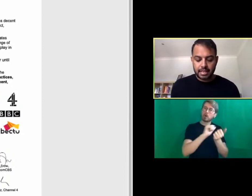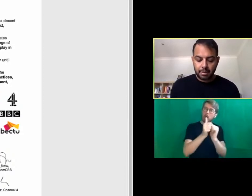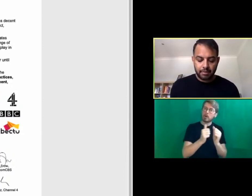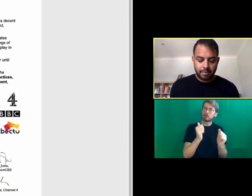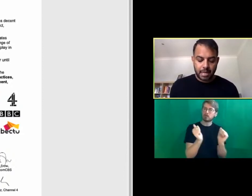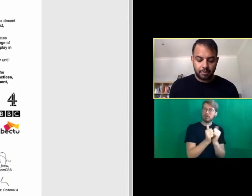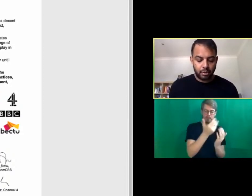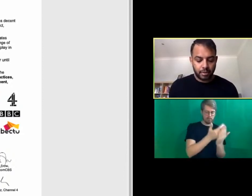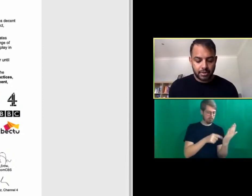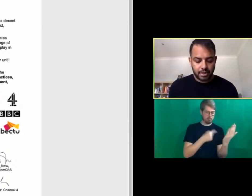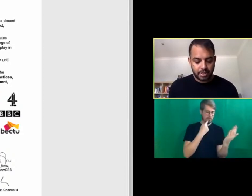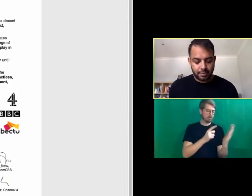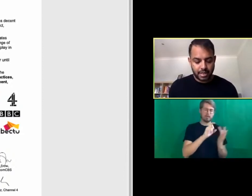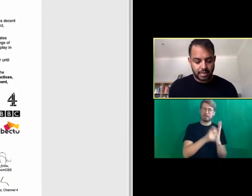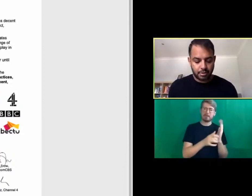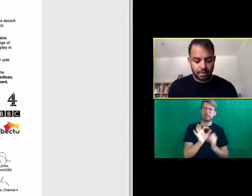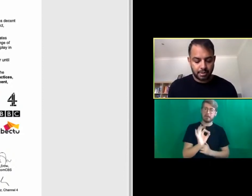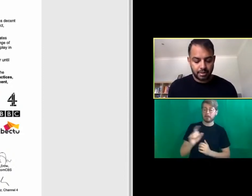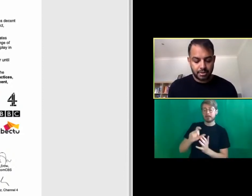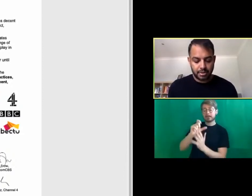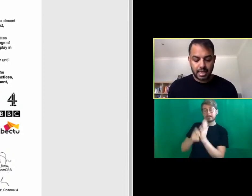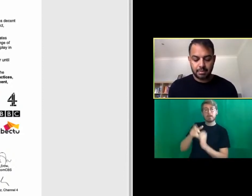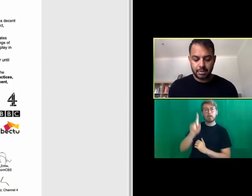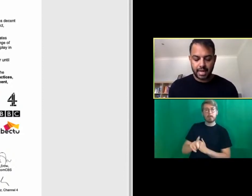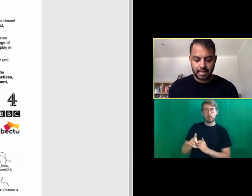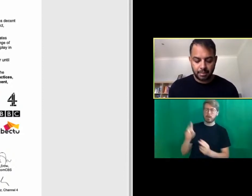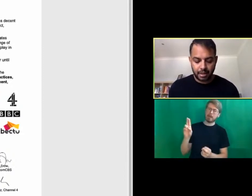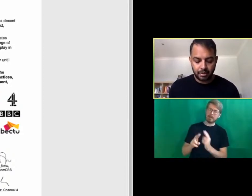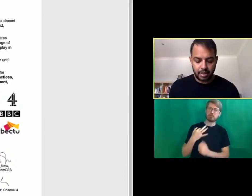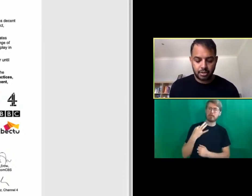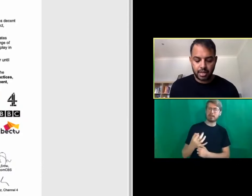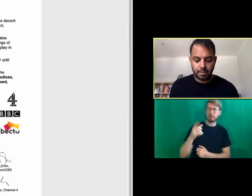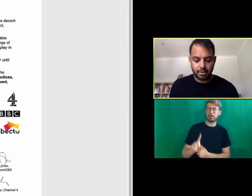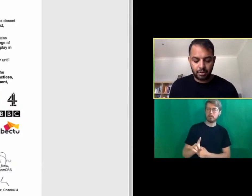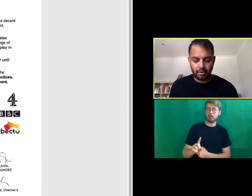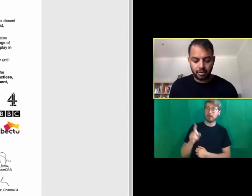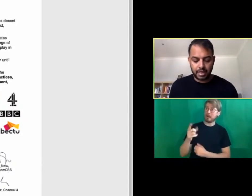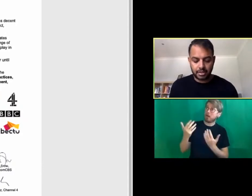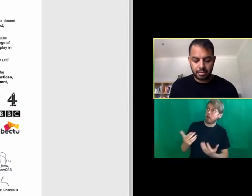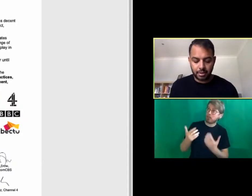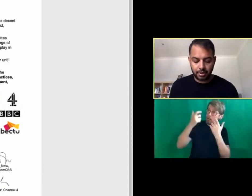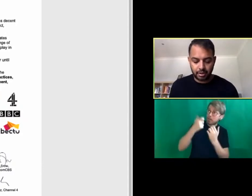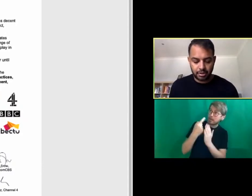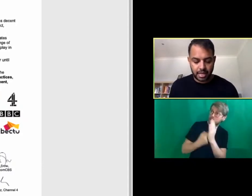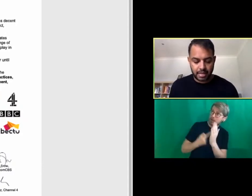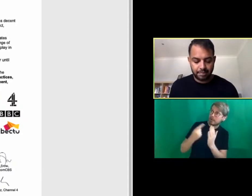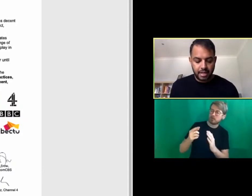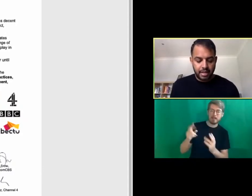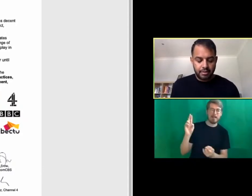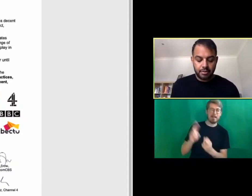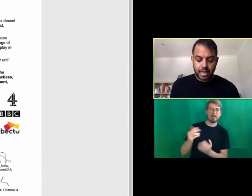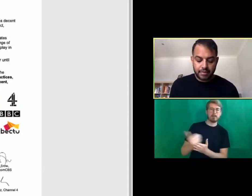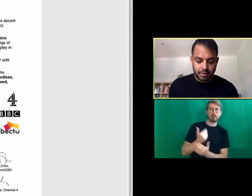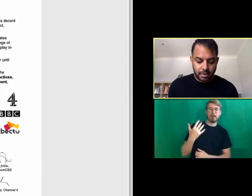disabled people form the most underrepresented groups among those ostensibly protected by current legislation both on legislation both on and off screen